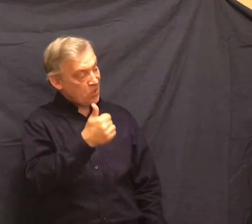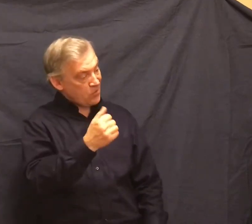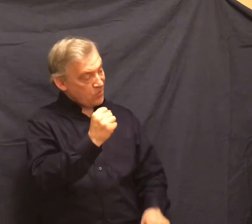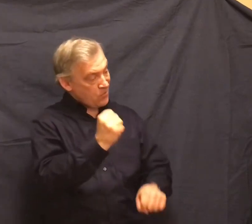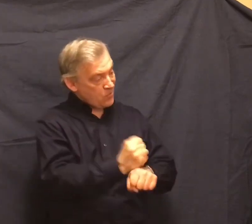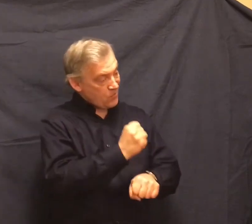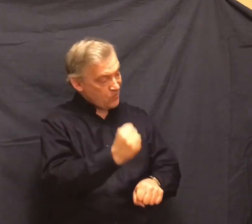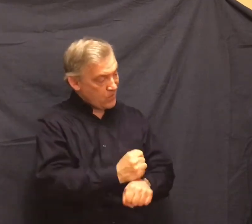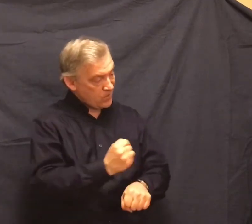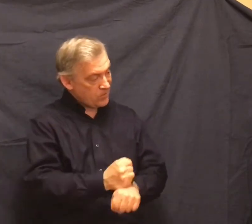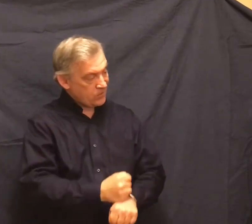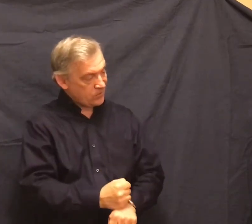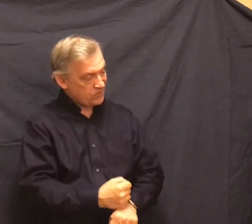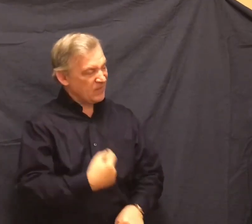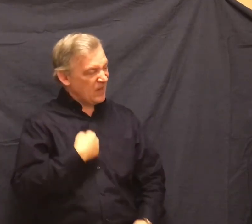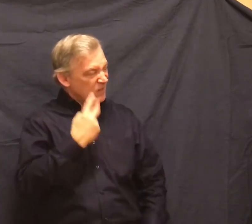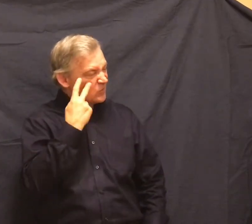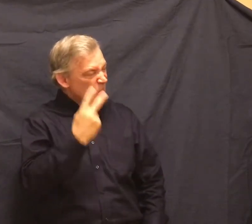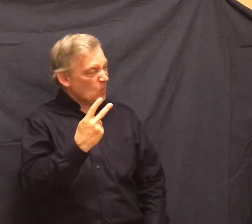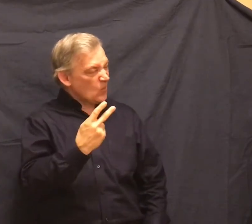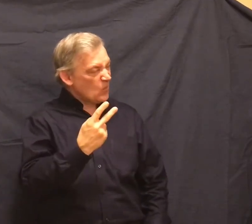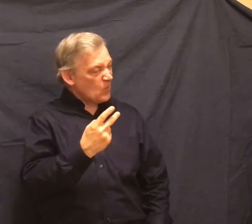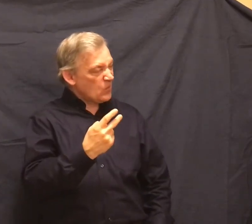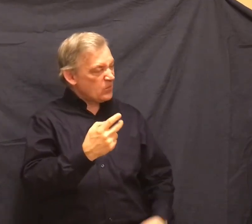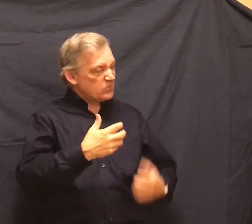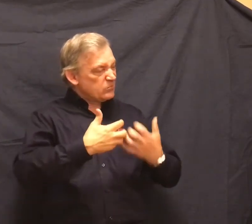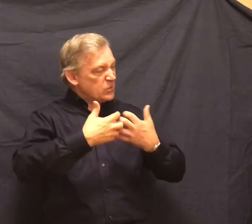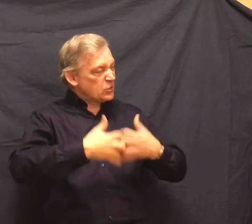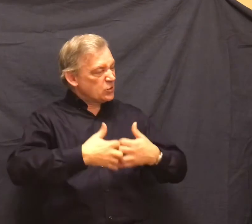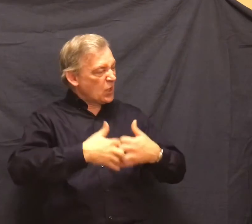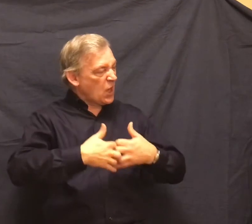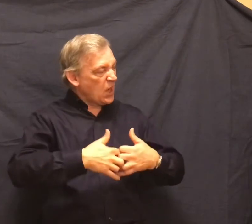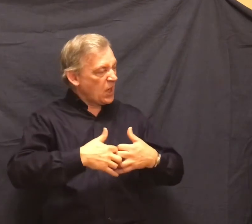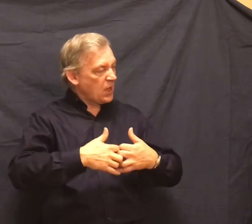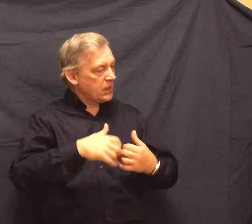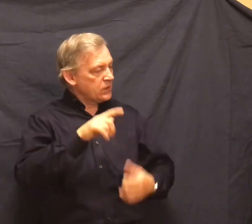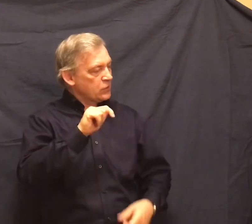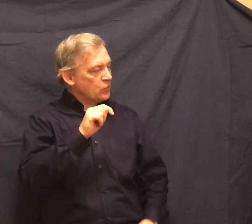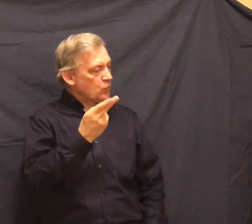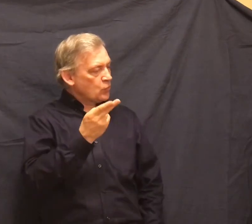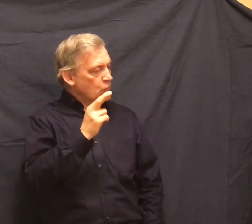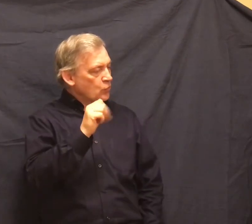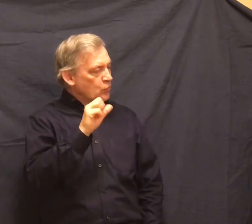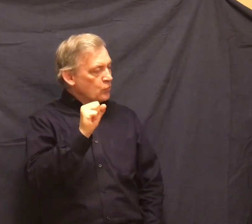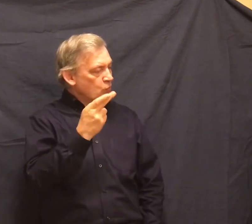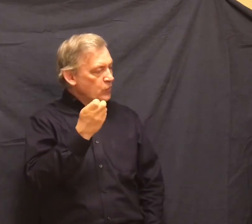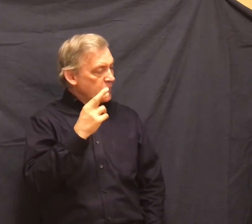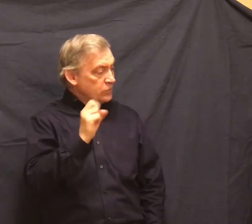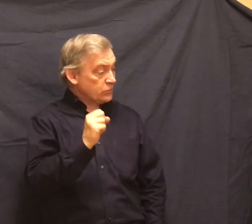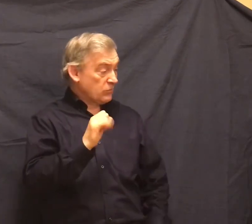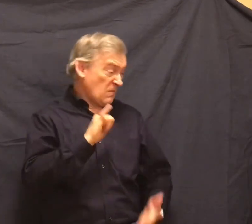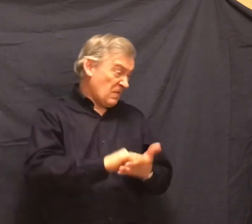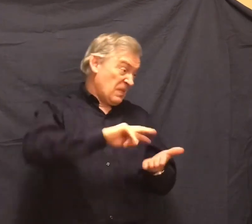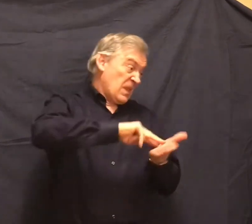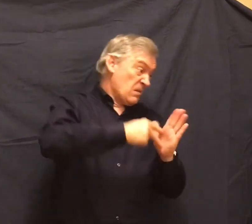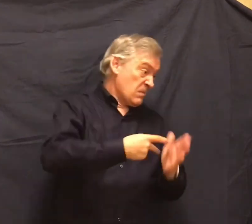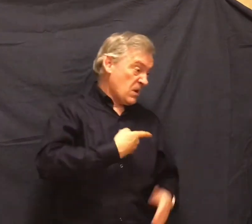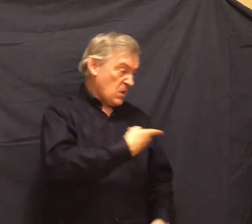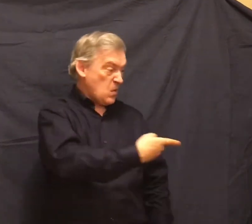machines on the way down. That means we'll be bucking grain bags, busting a gut. Tonight, I'm going to lay right here and look